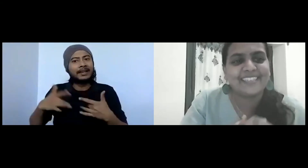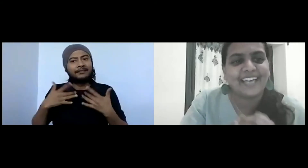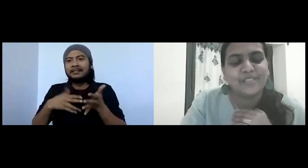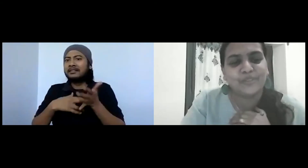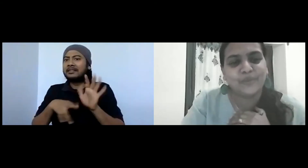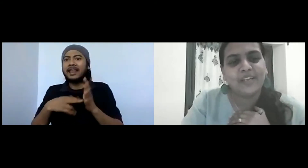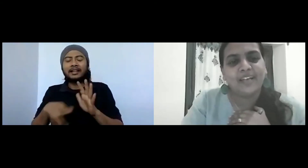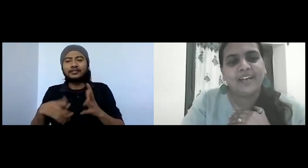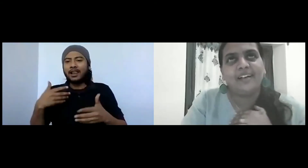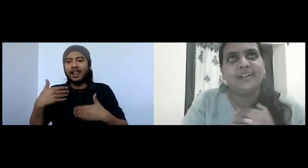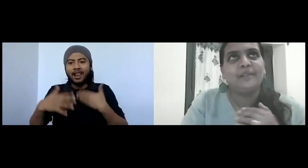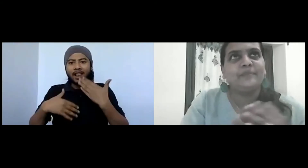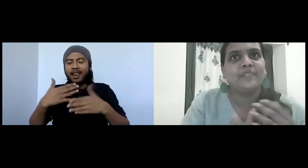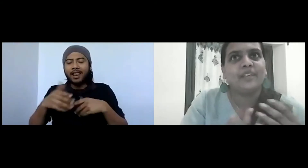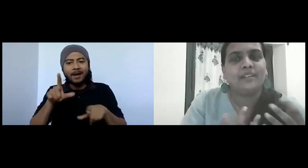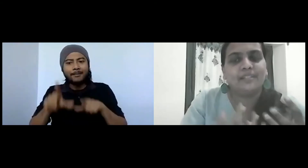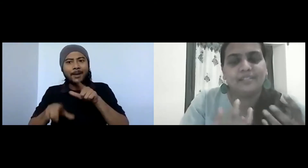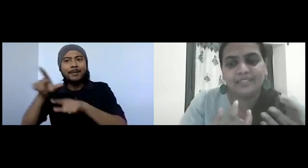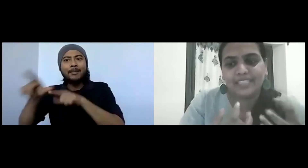sense that, you know,